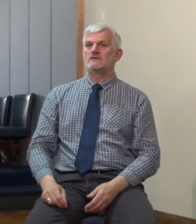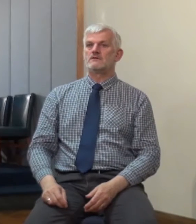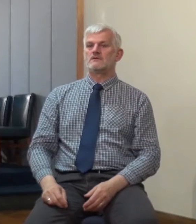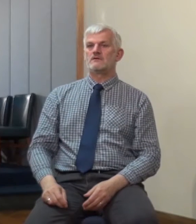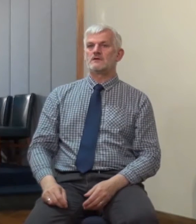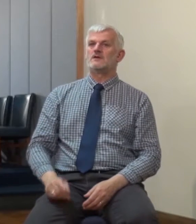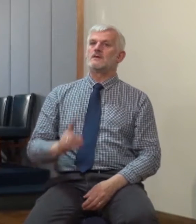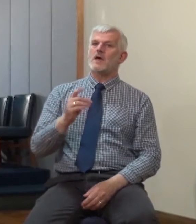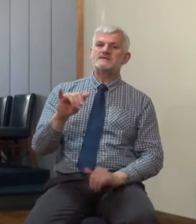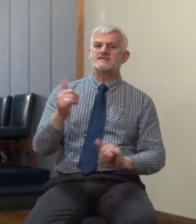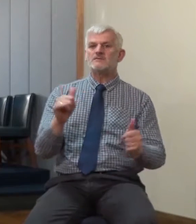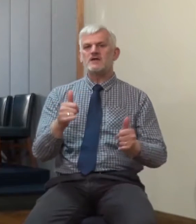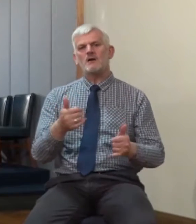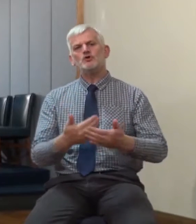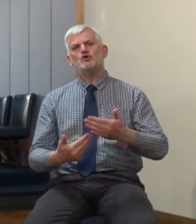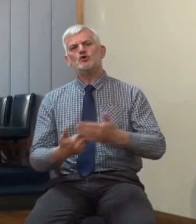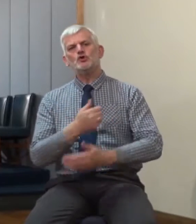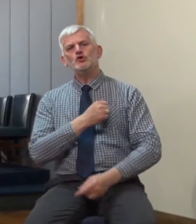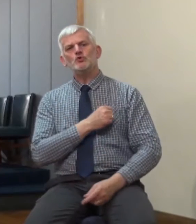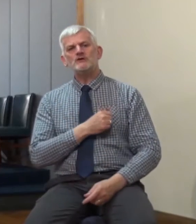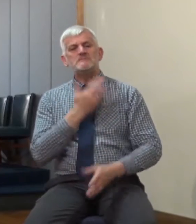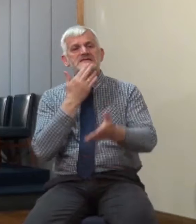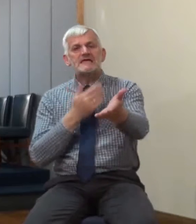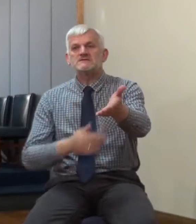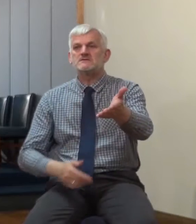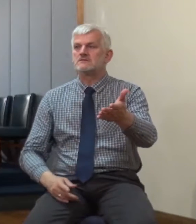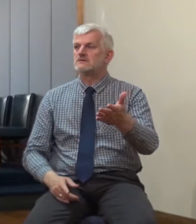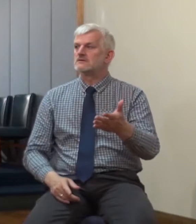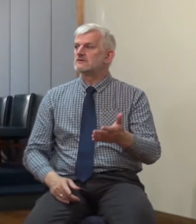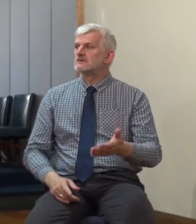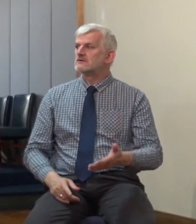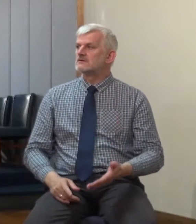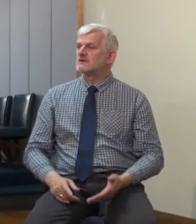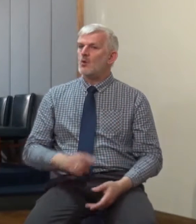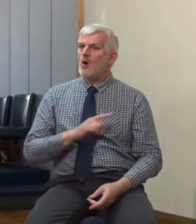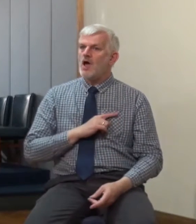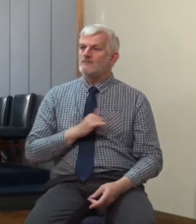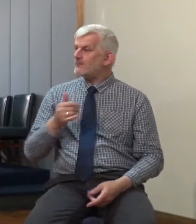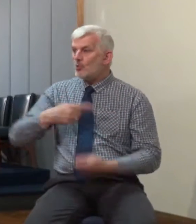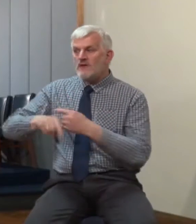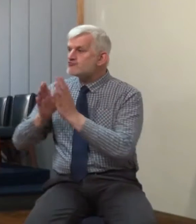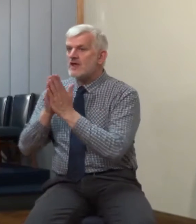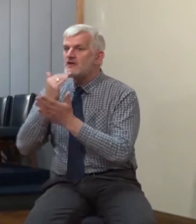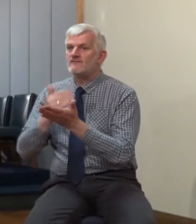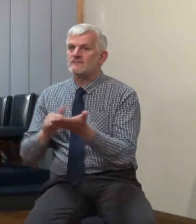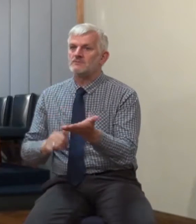wrong step instead of prayer form. The problem can be averted and headed off. So